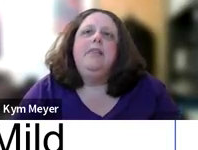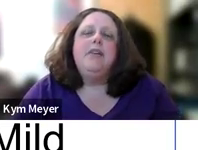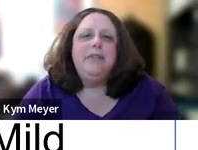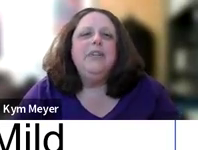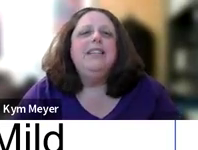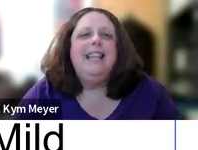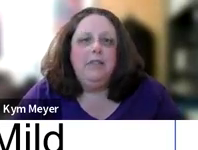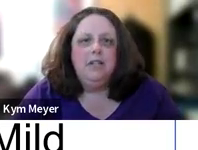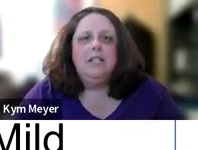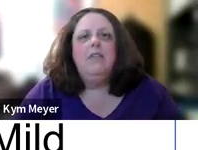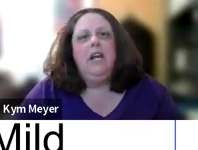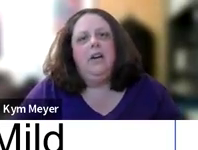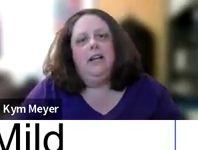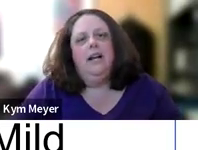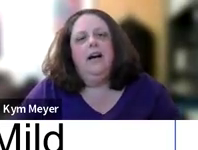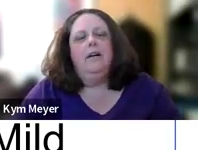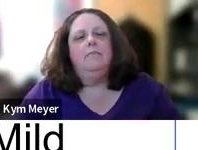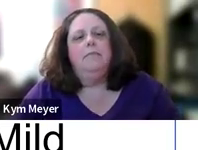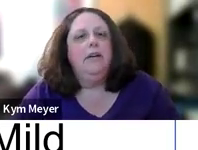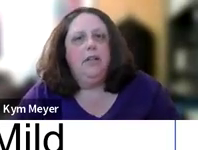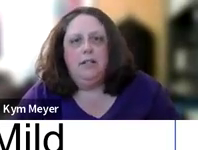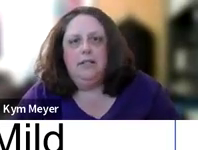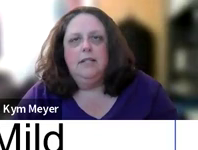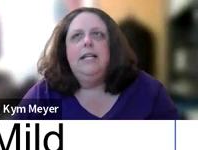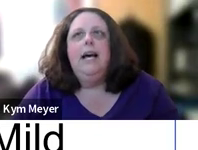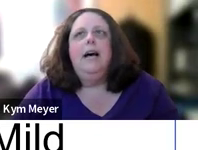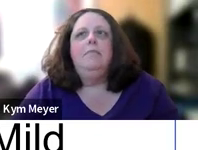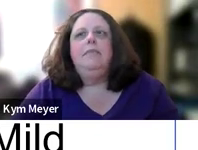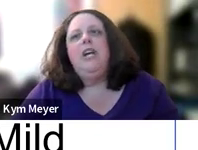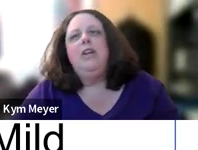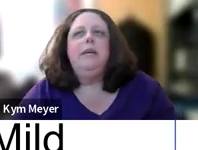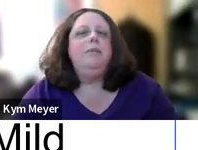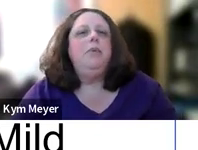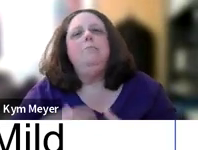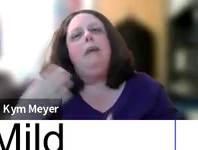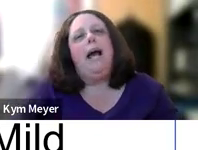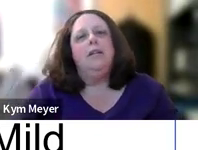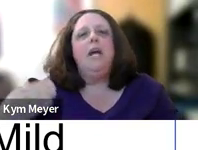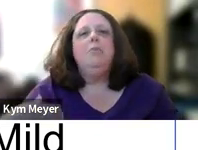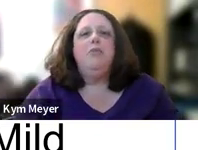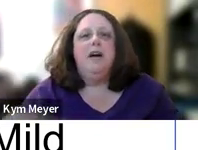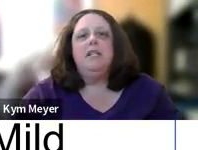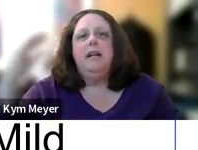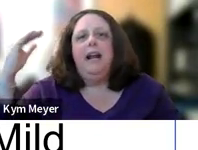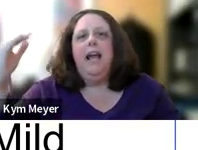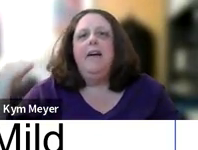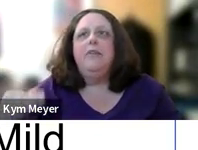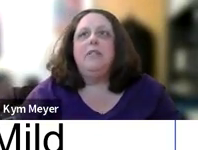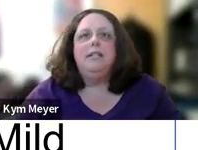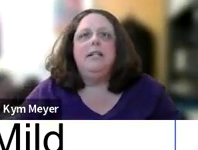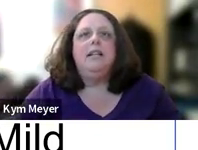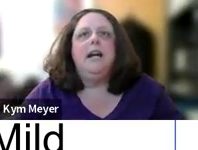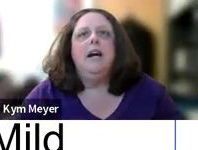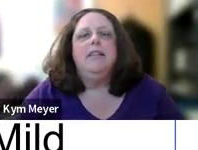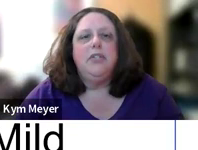There are different levels of hearing hearing losses, generally between mild and profound. And I have